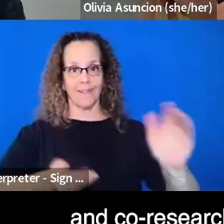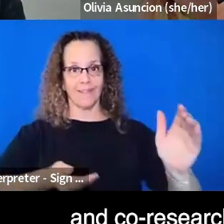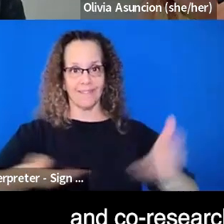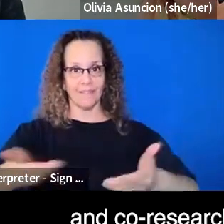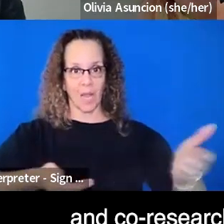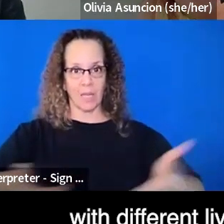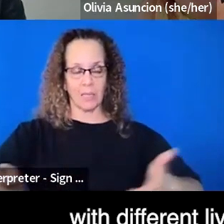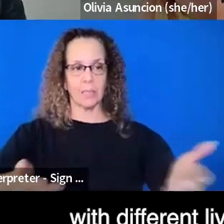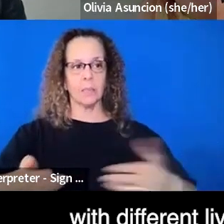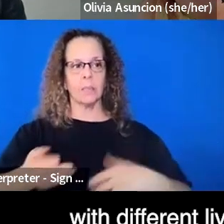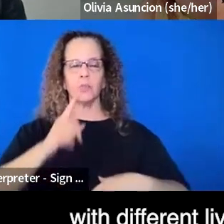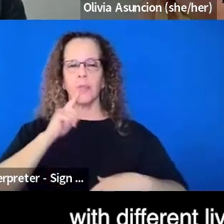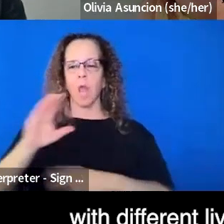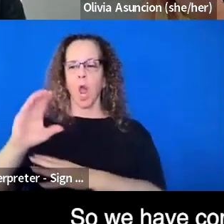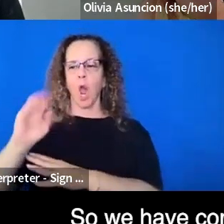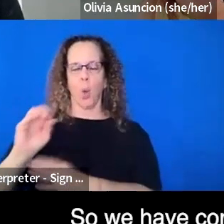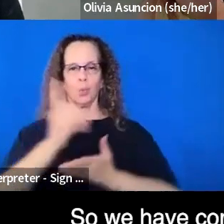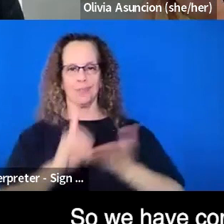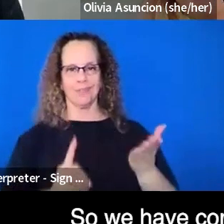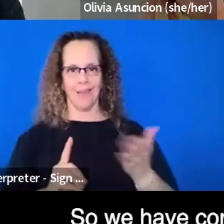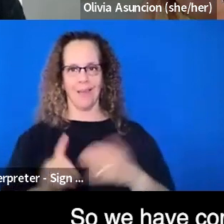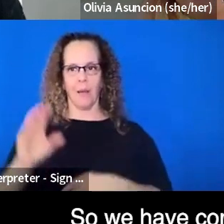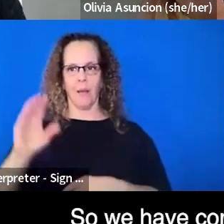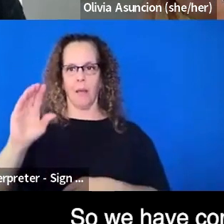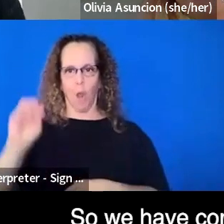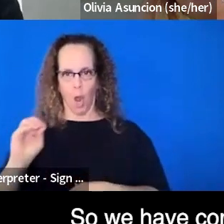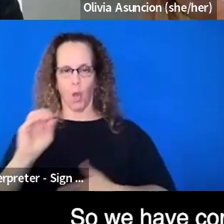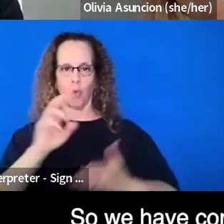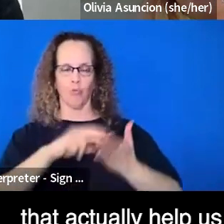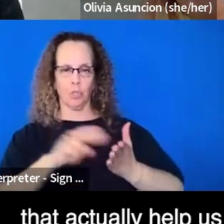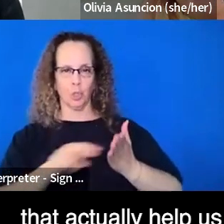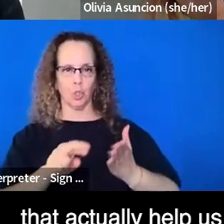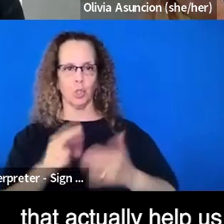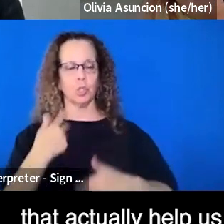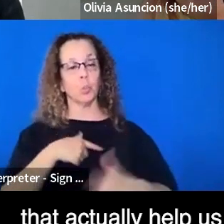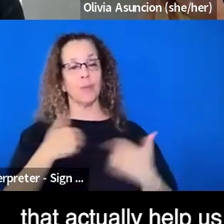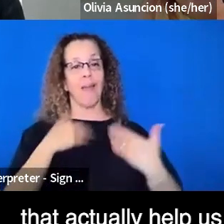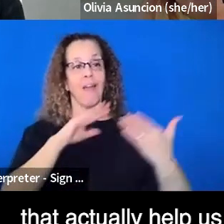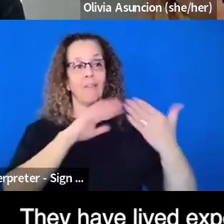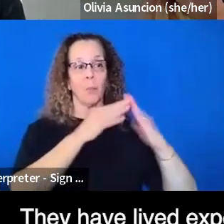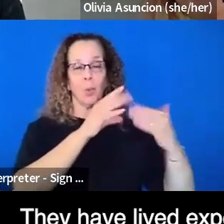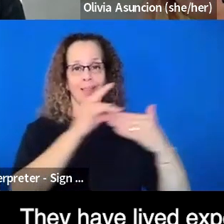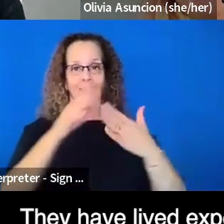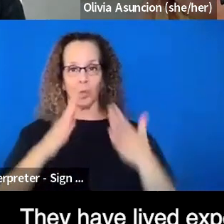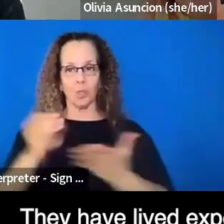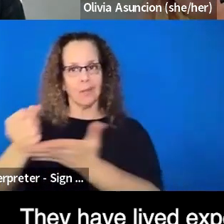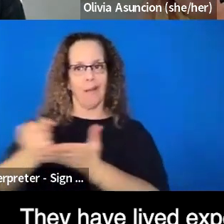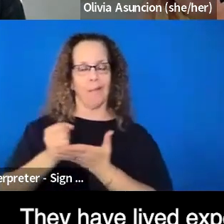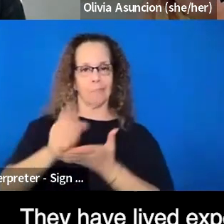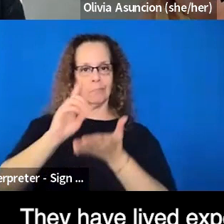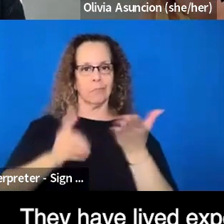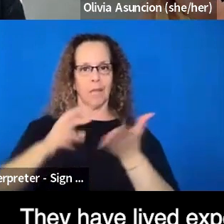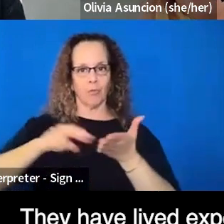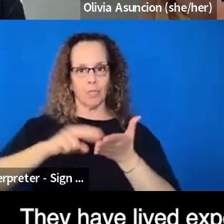co-researching with people with different lived experiences. So we have community leaders that actually help us design our research. They have lived